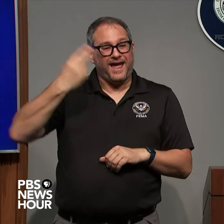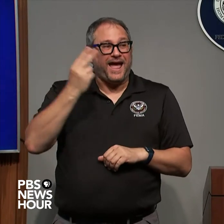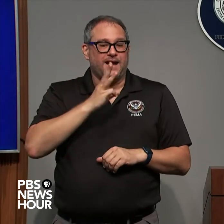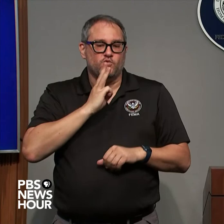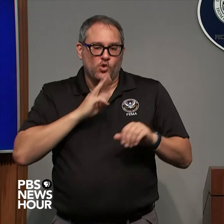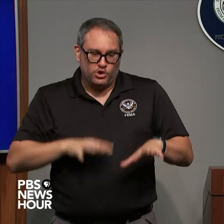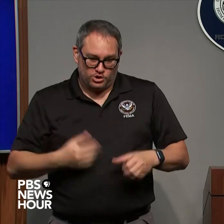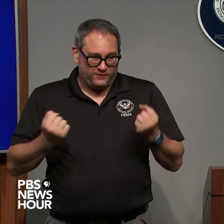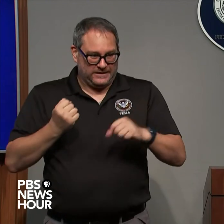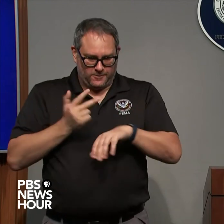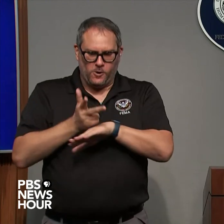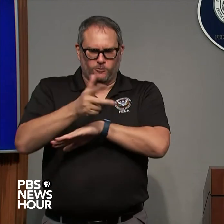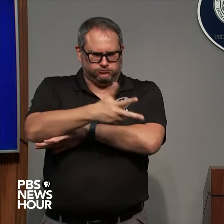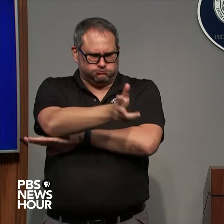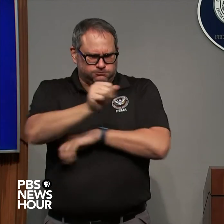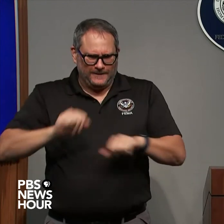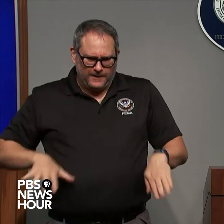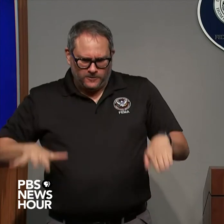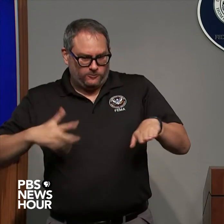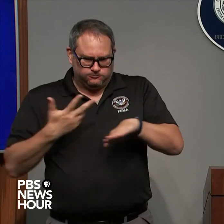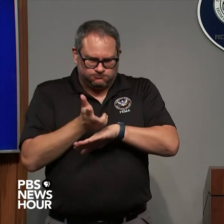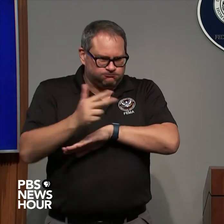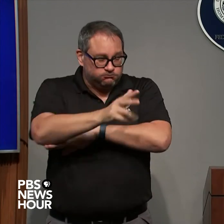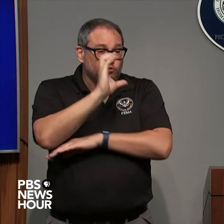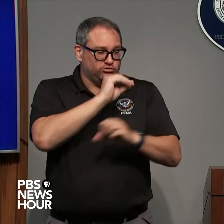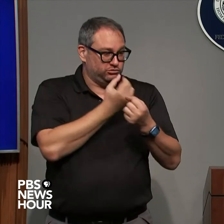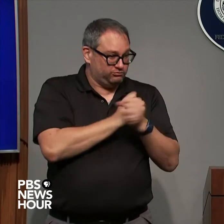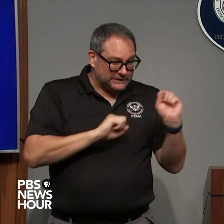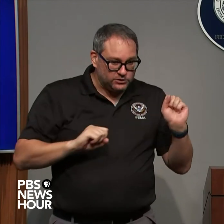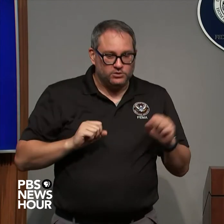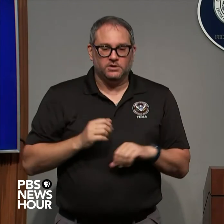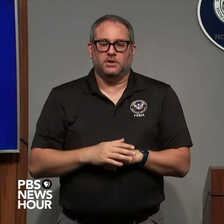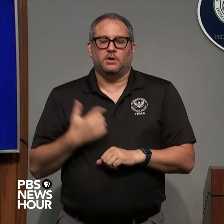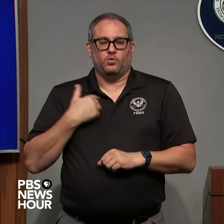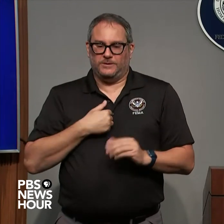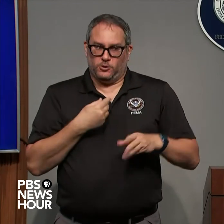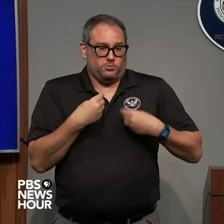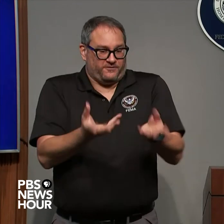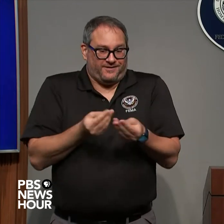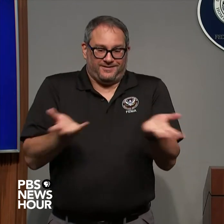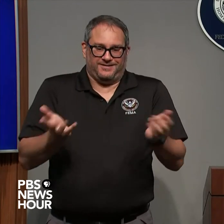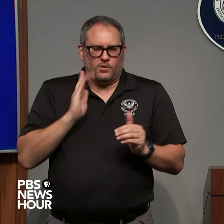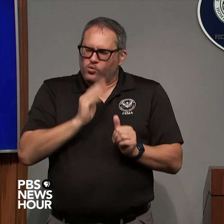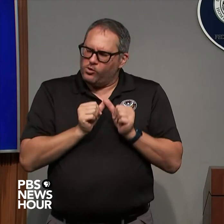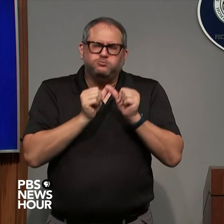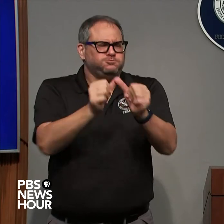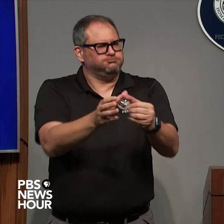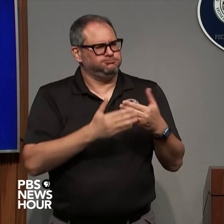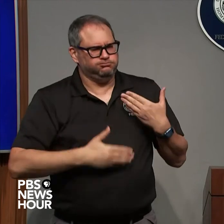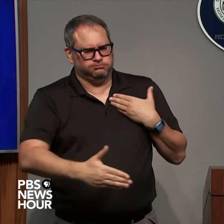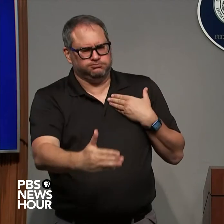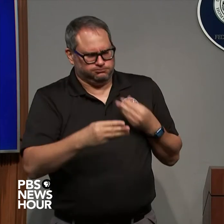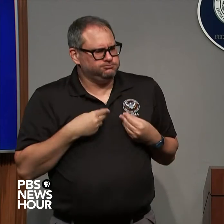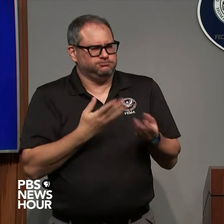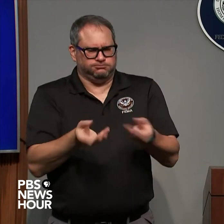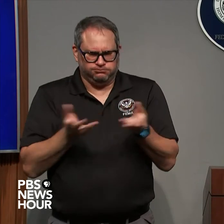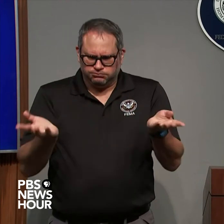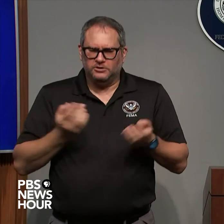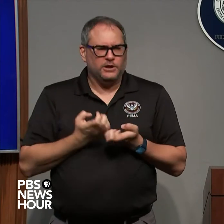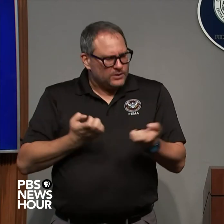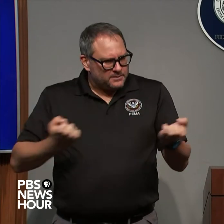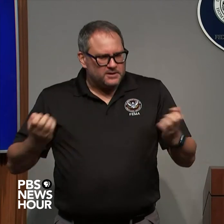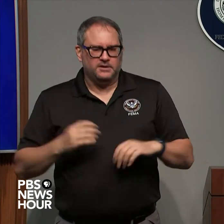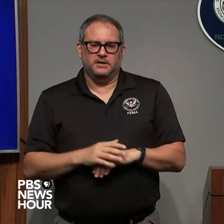rescue capabilities and we are moving that in we are going to continue to move equipment in as we see where the impacts of the storm are as well